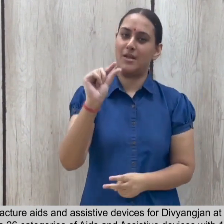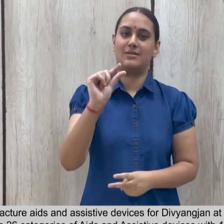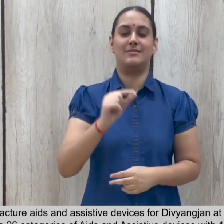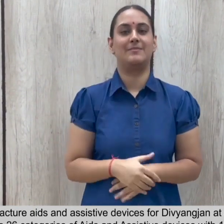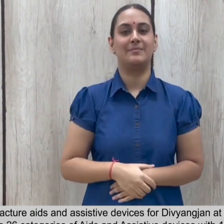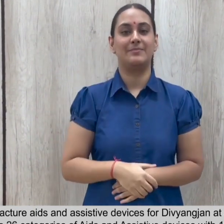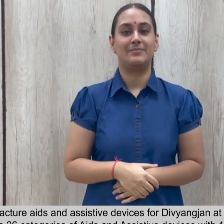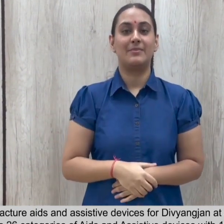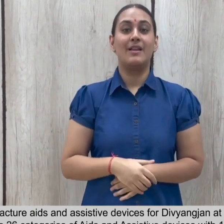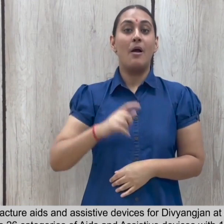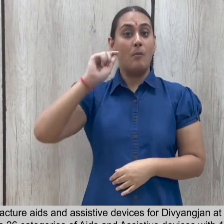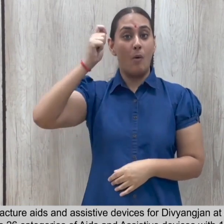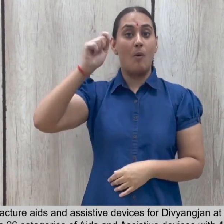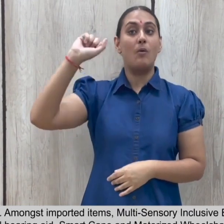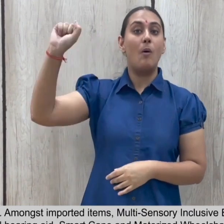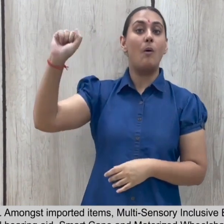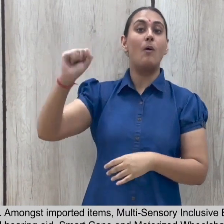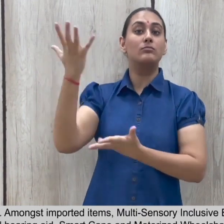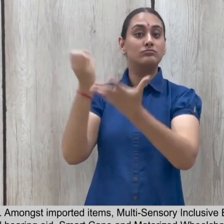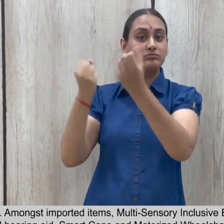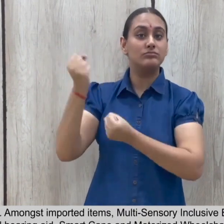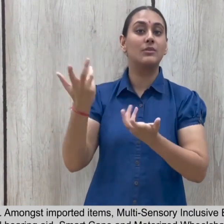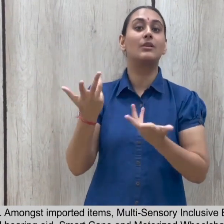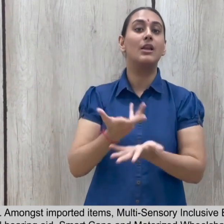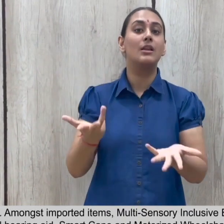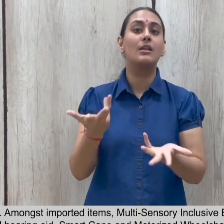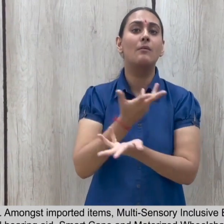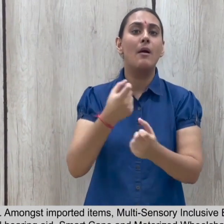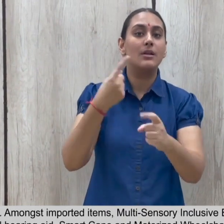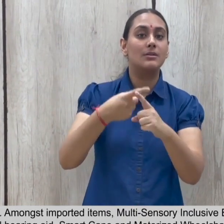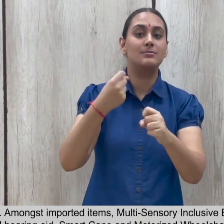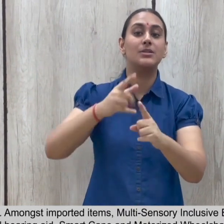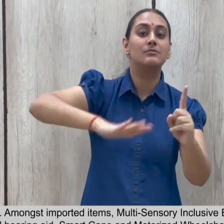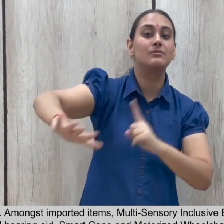of them already having full indigenous contents. Amongst imported items,